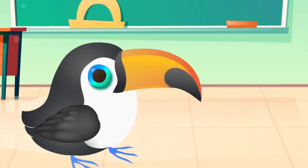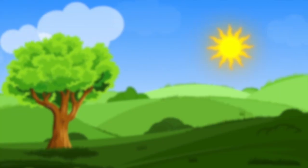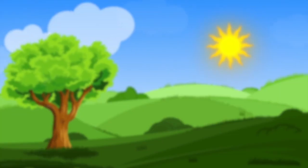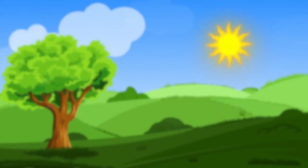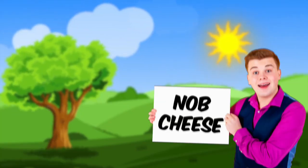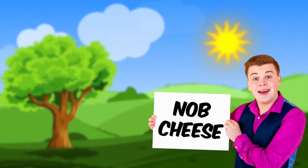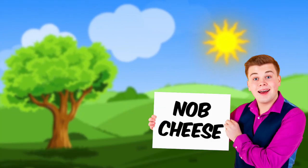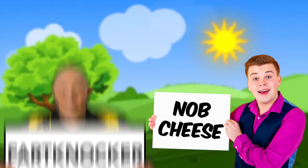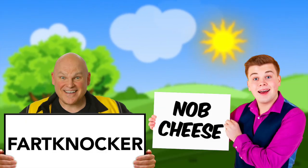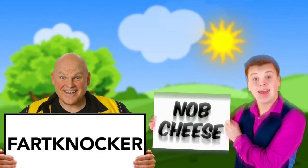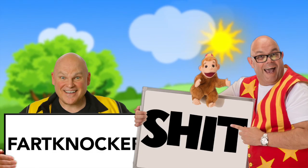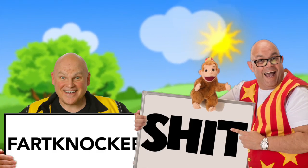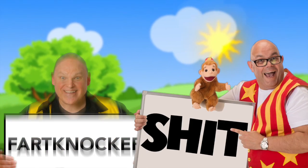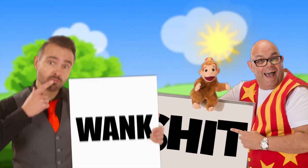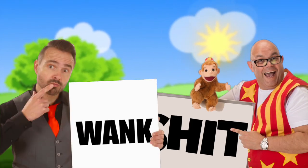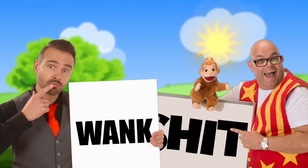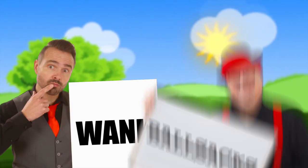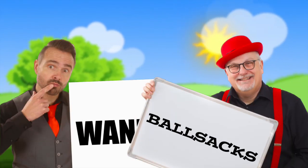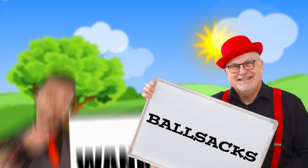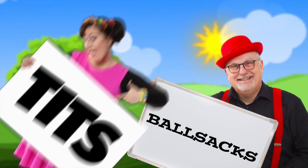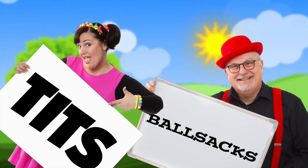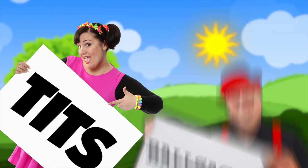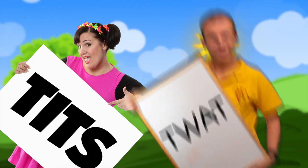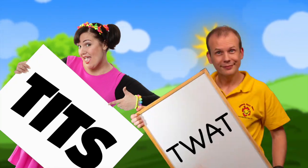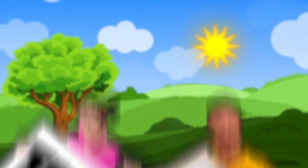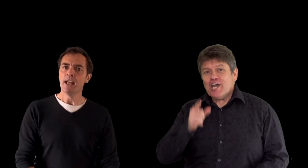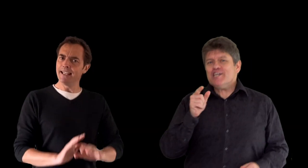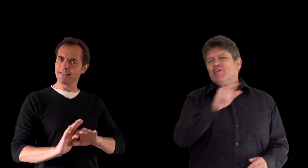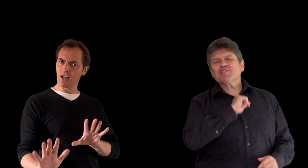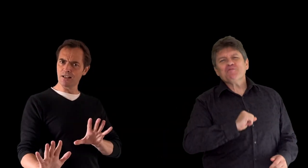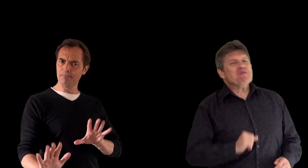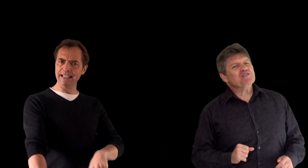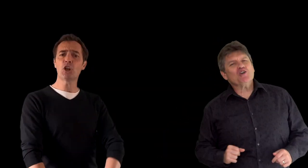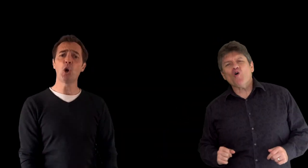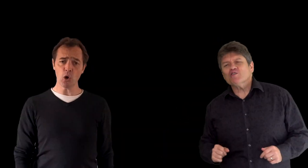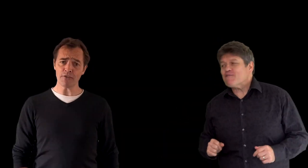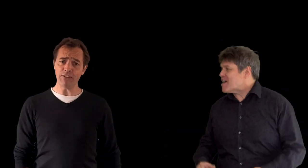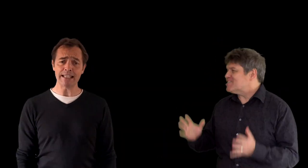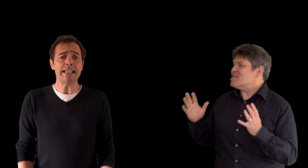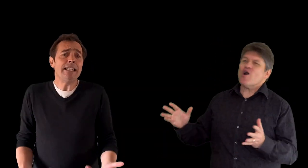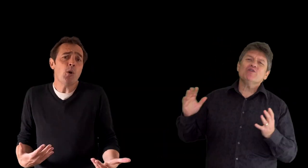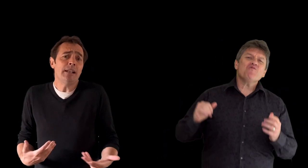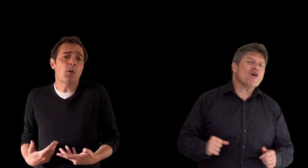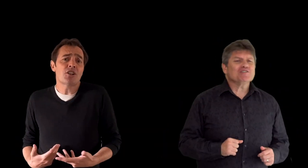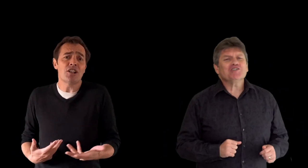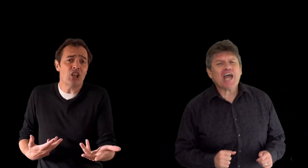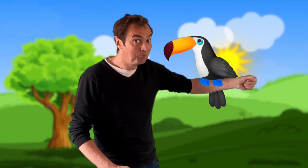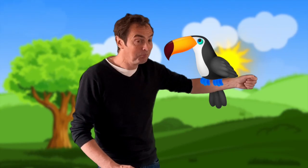He she's fart like a shit and wank, all sacked tits and twat He doesn't mean to cause offence, he only wants to chat